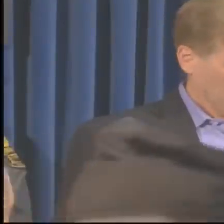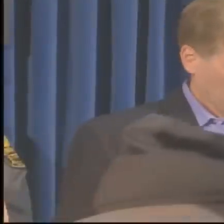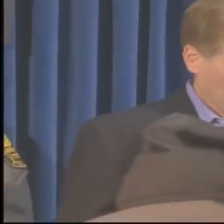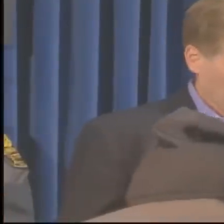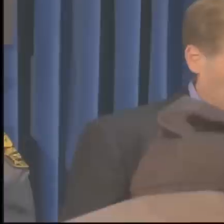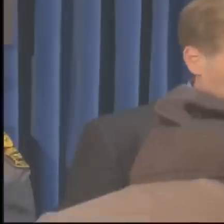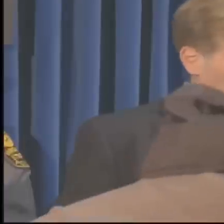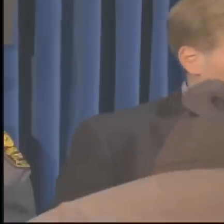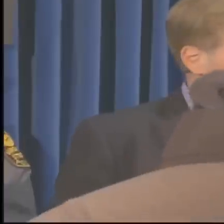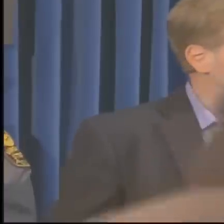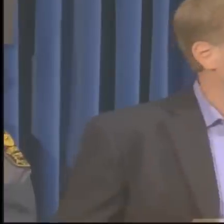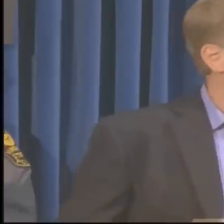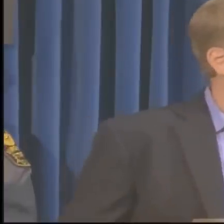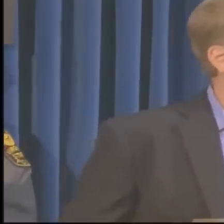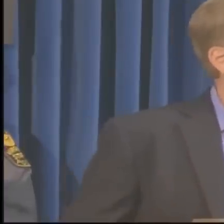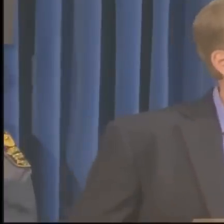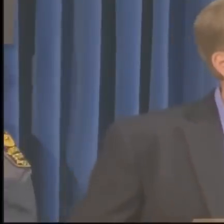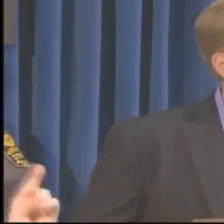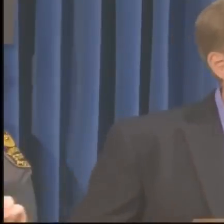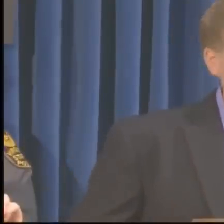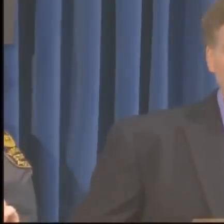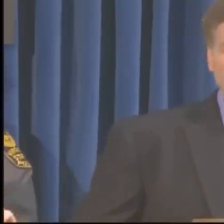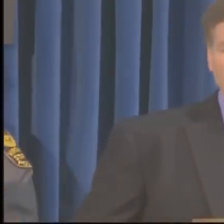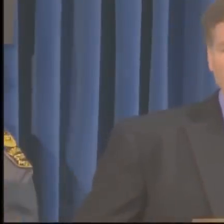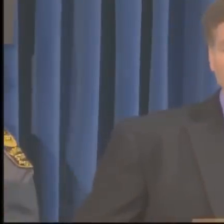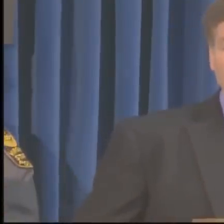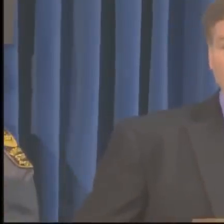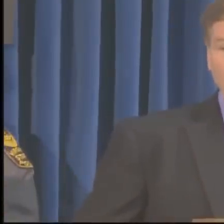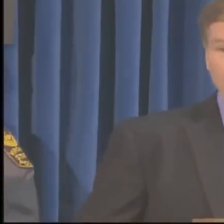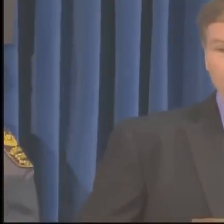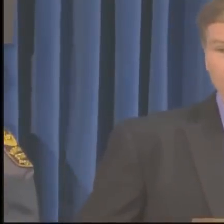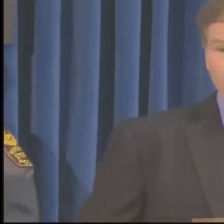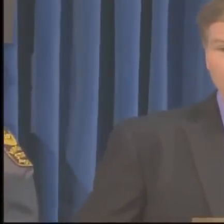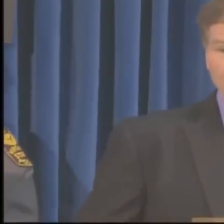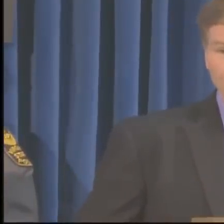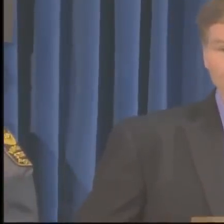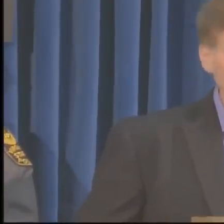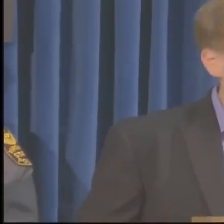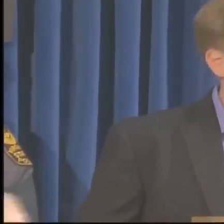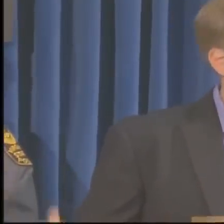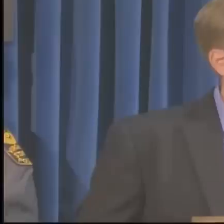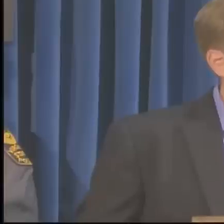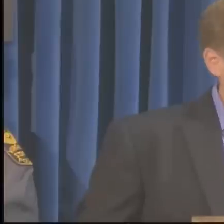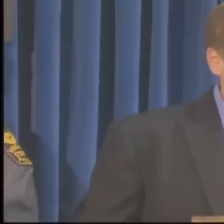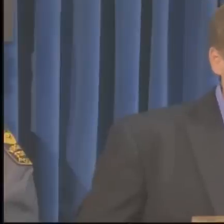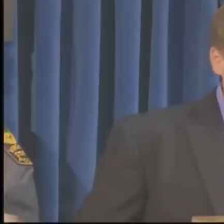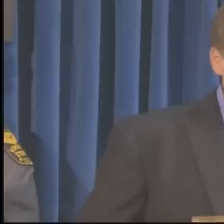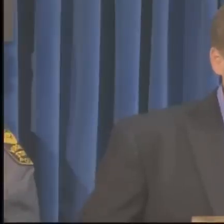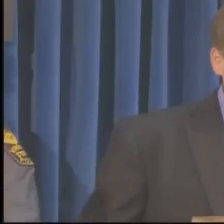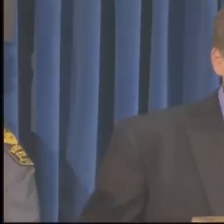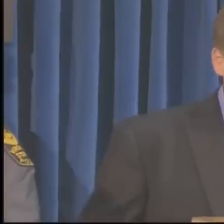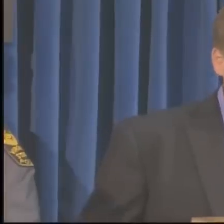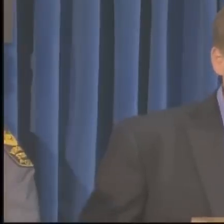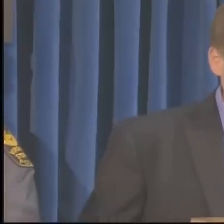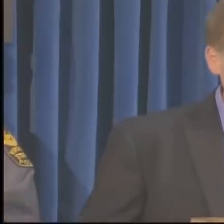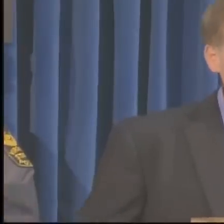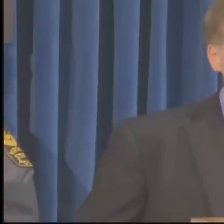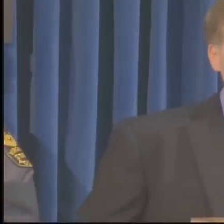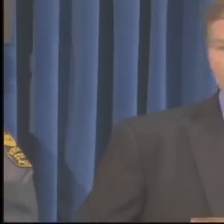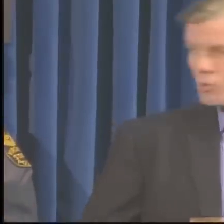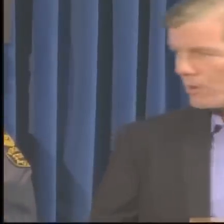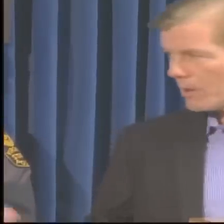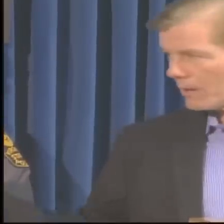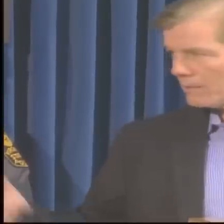preparations for and recovery efforts from Hurricane